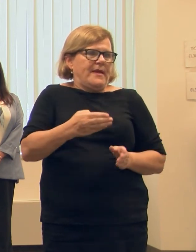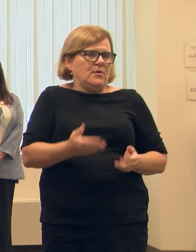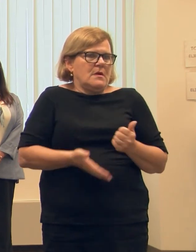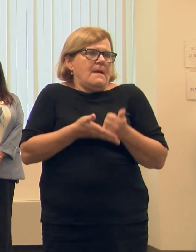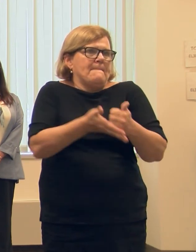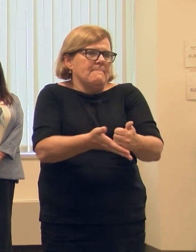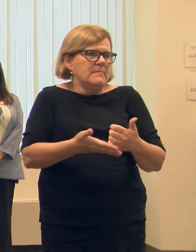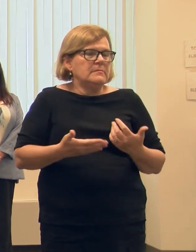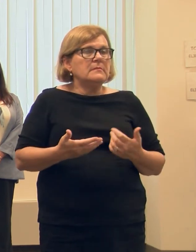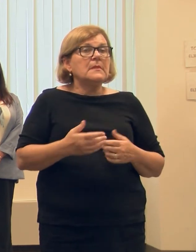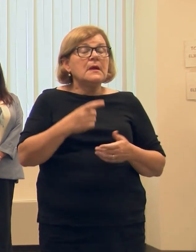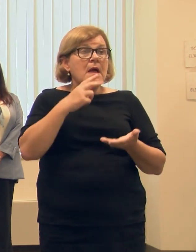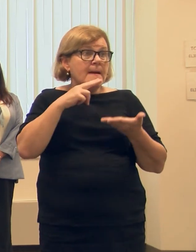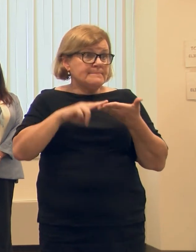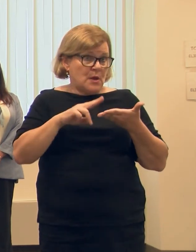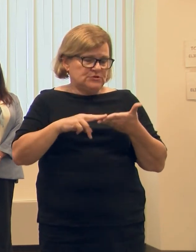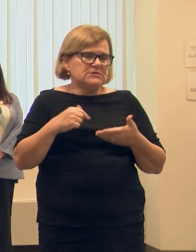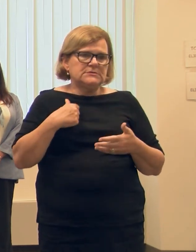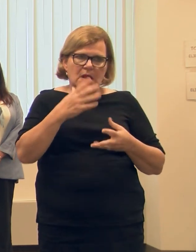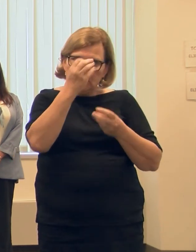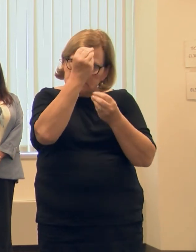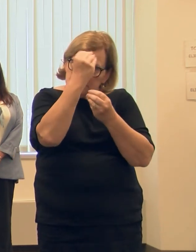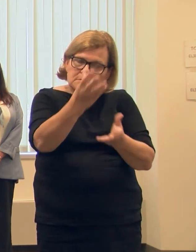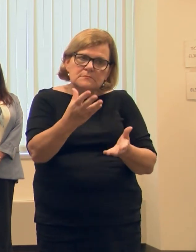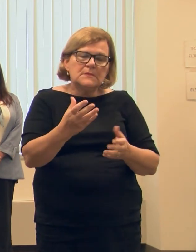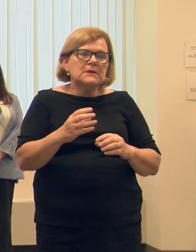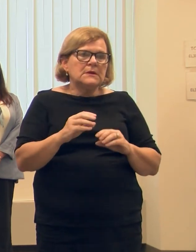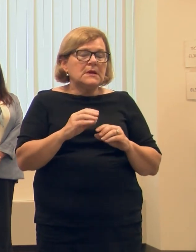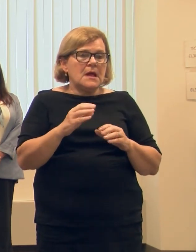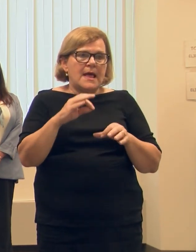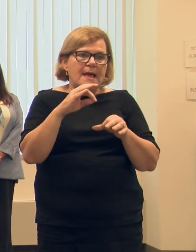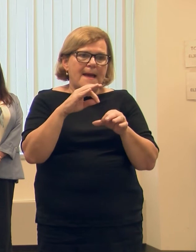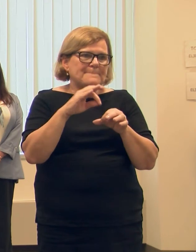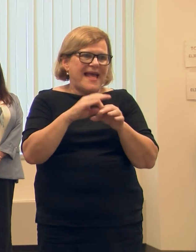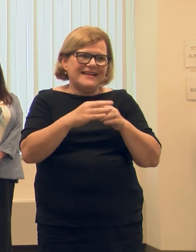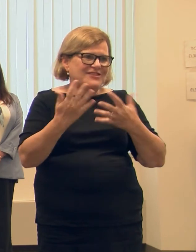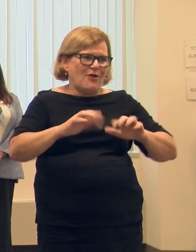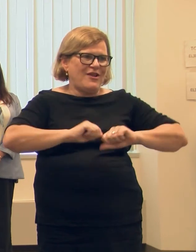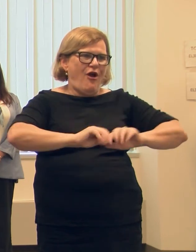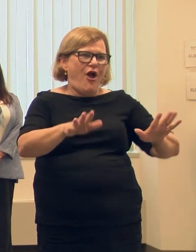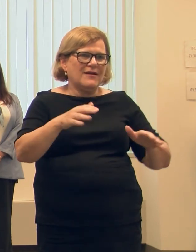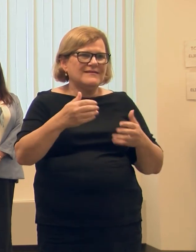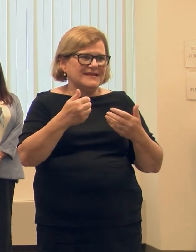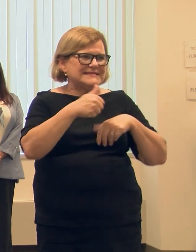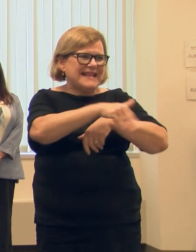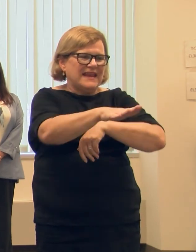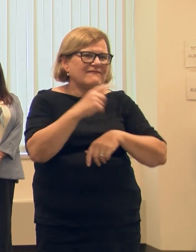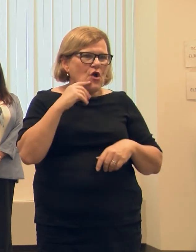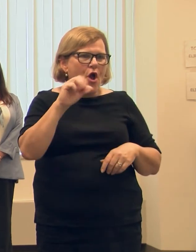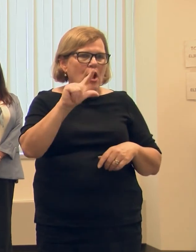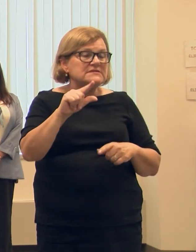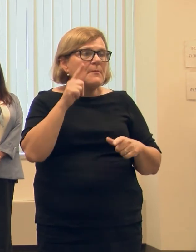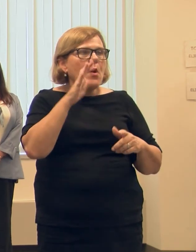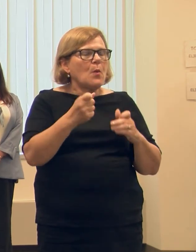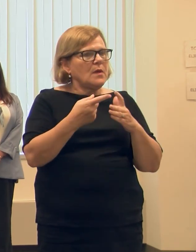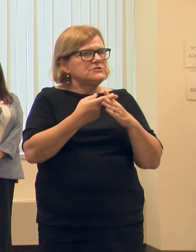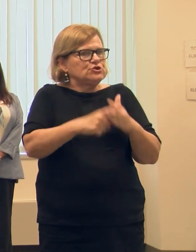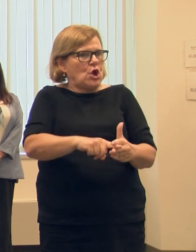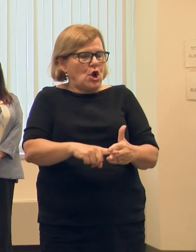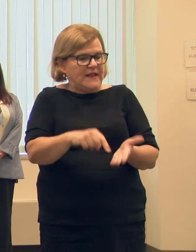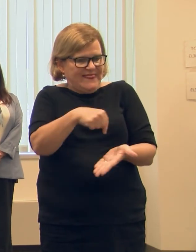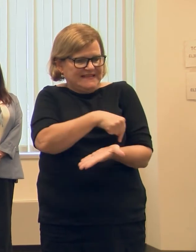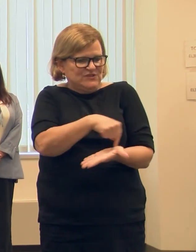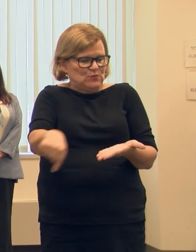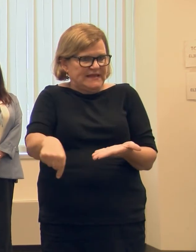it. We talked about postage, and I just want to make sure it's clear. The ballots have already gone out for August, but we will be introducing a proposal